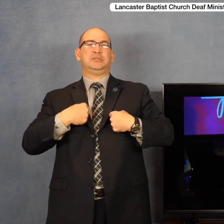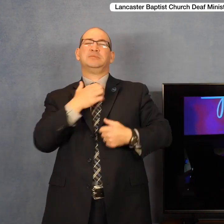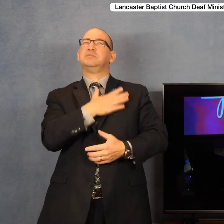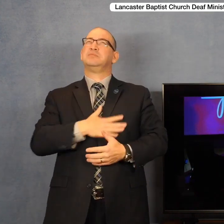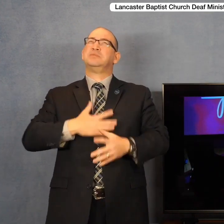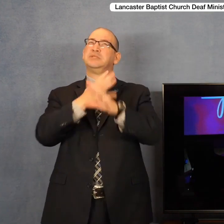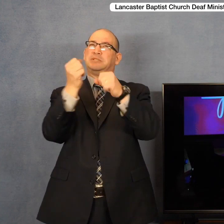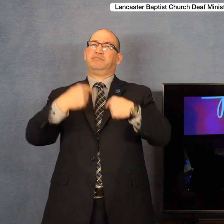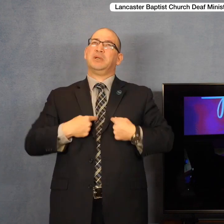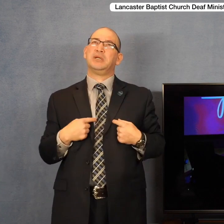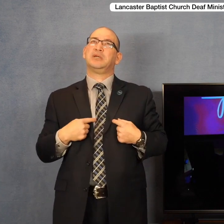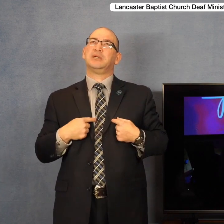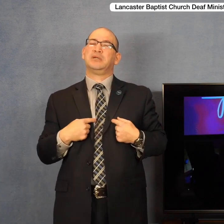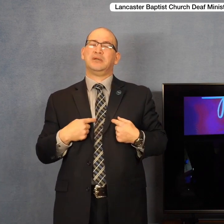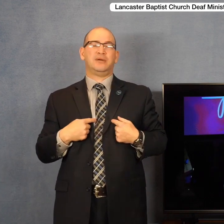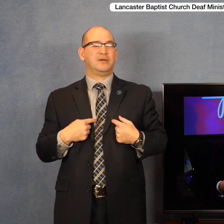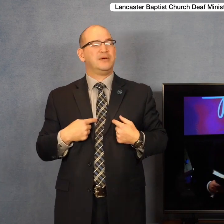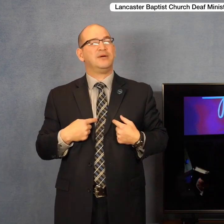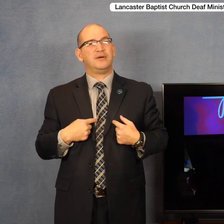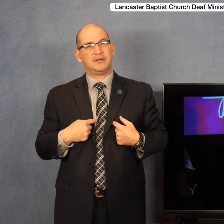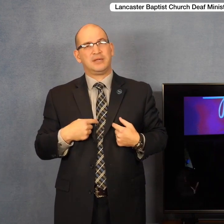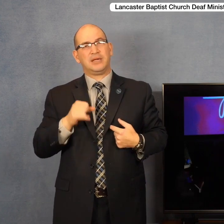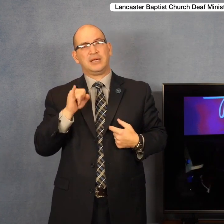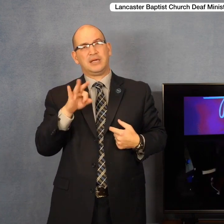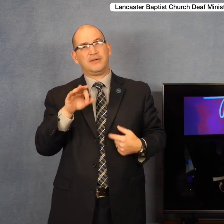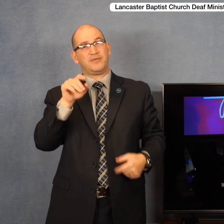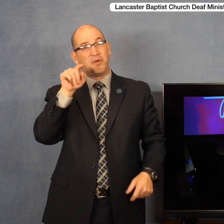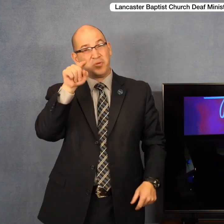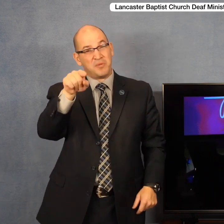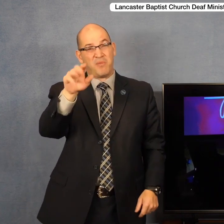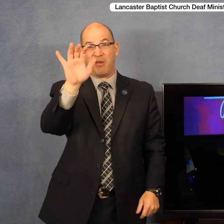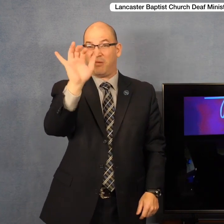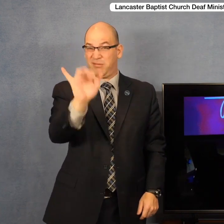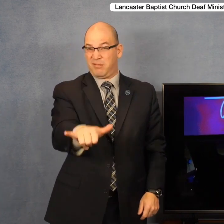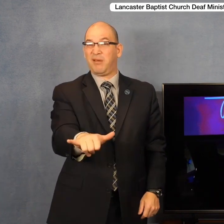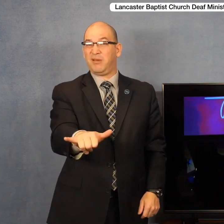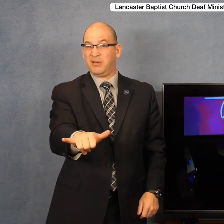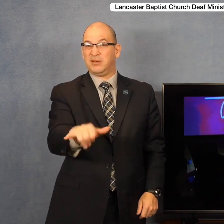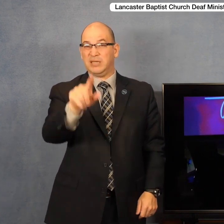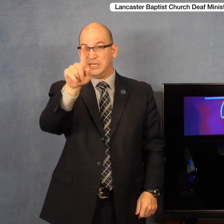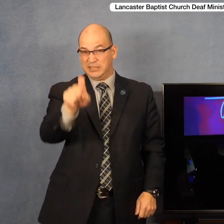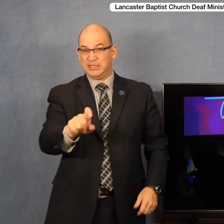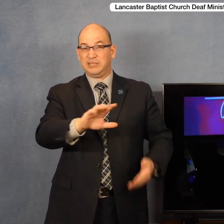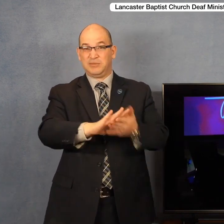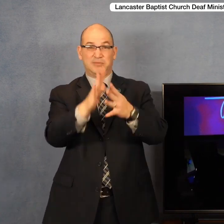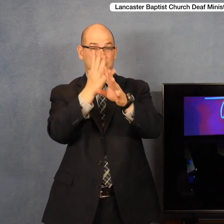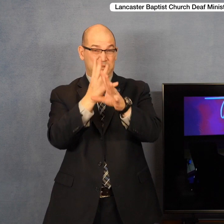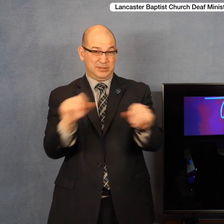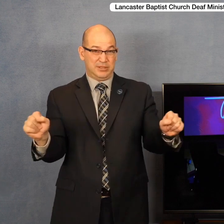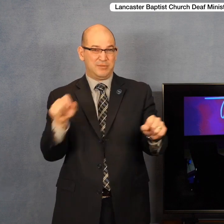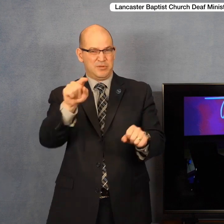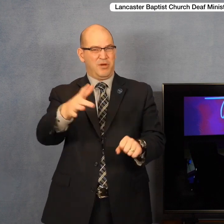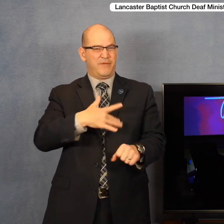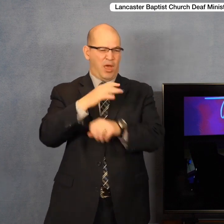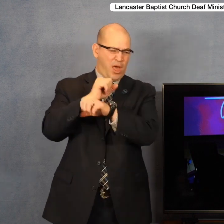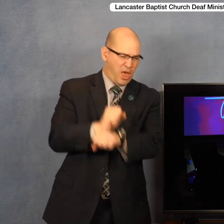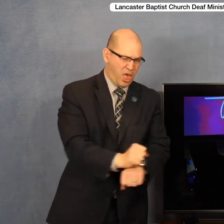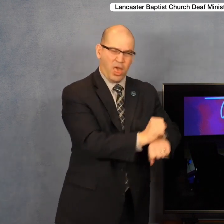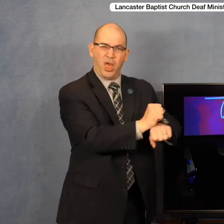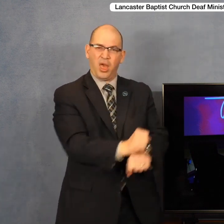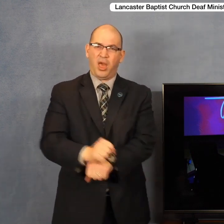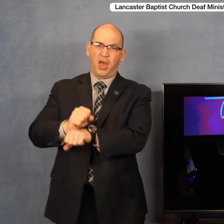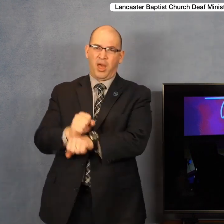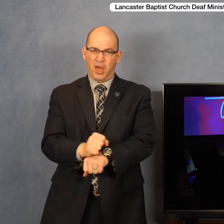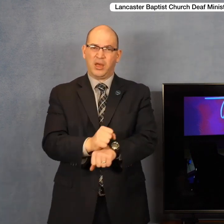And I want to speak to you very directly. If you're not sure that Jesus is your Savior, if you feel bound and fettered by the